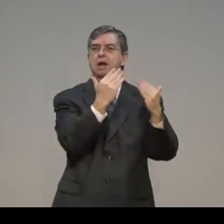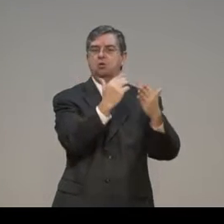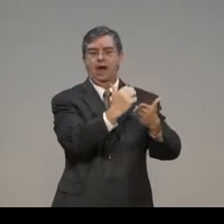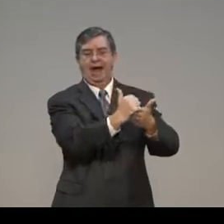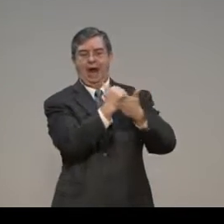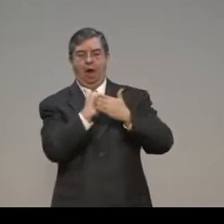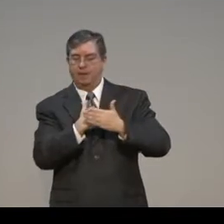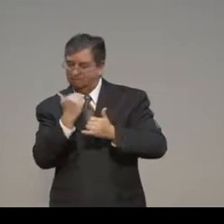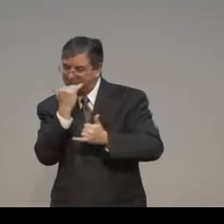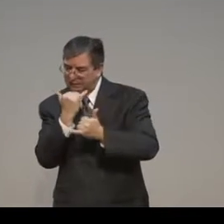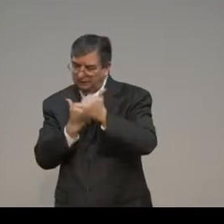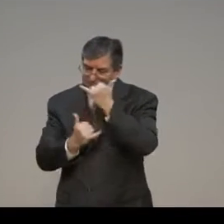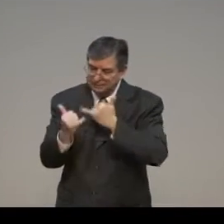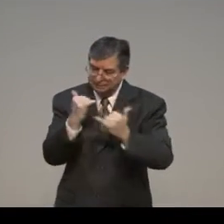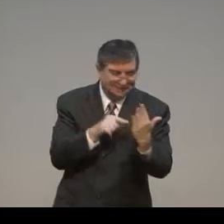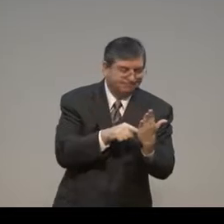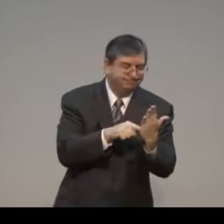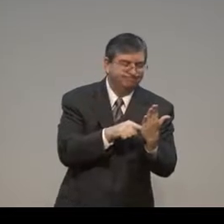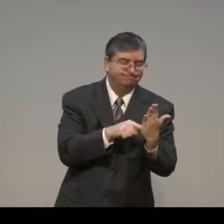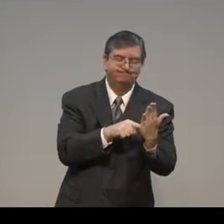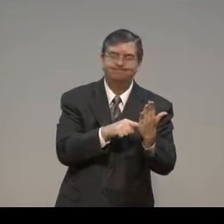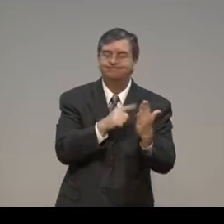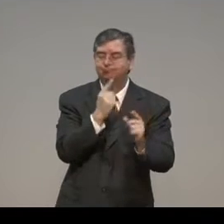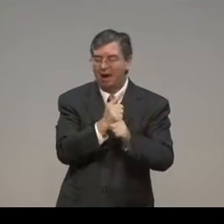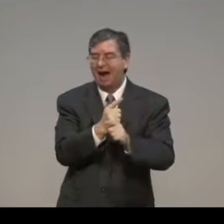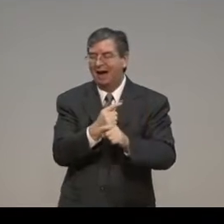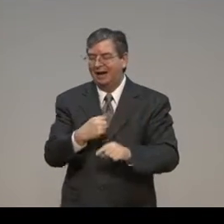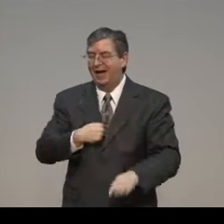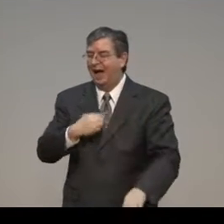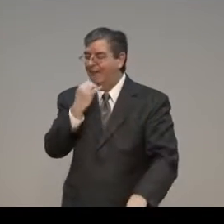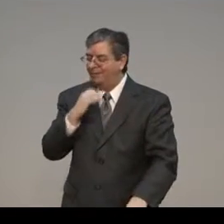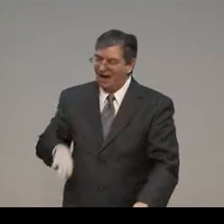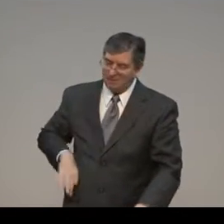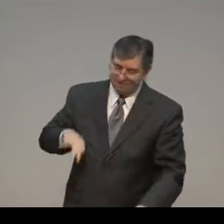We're very thankful for the law. It's precious. It's something that we